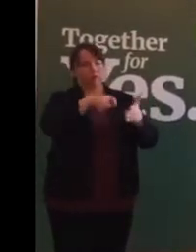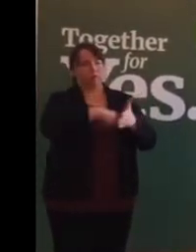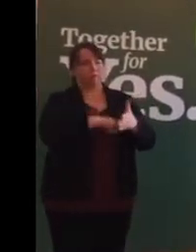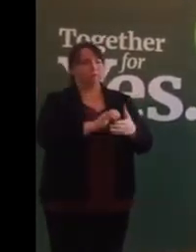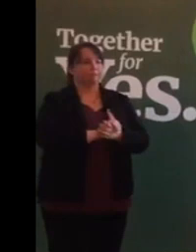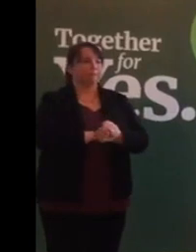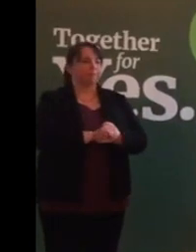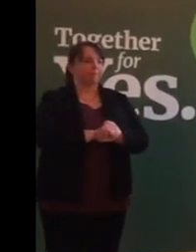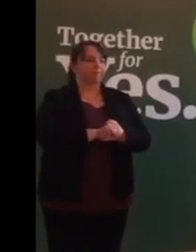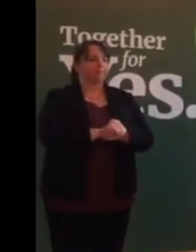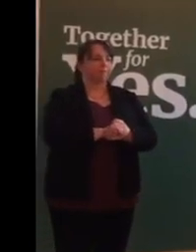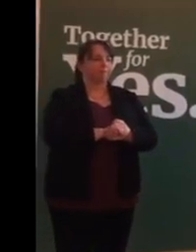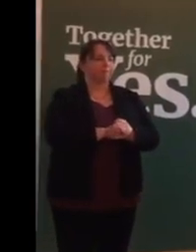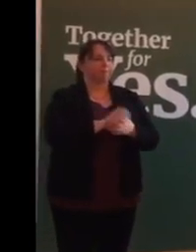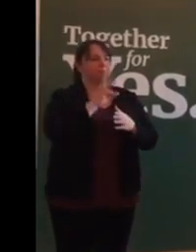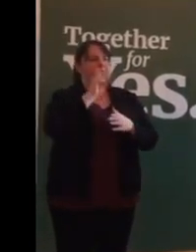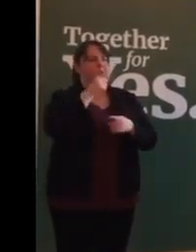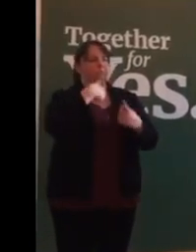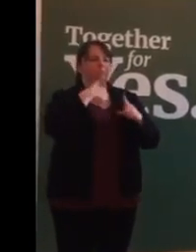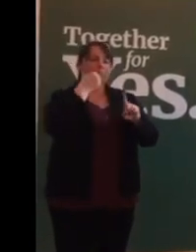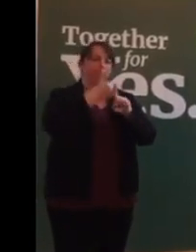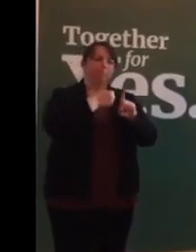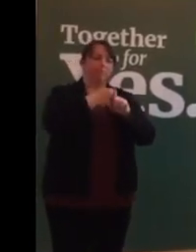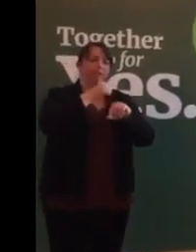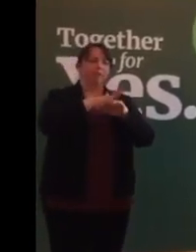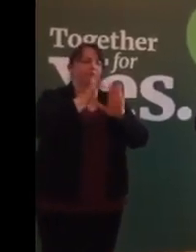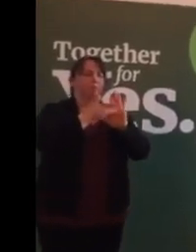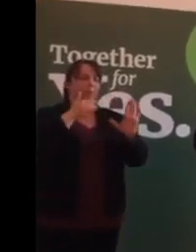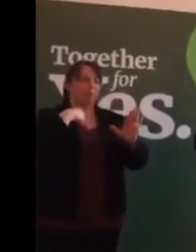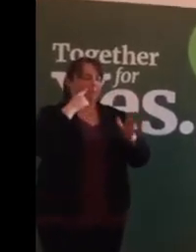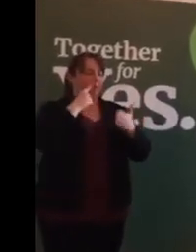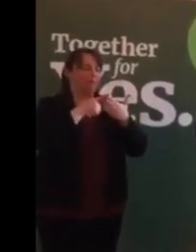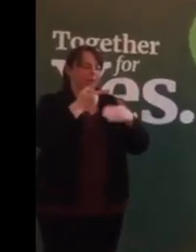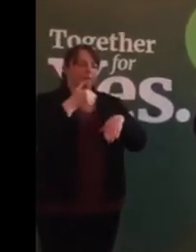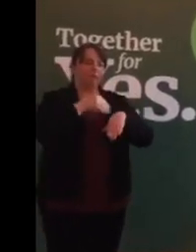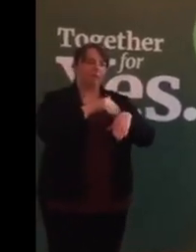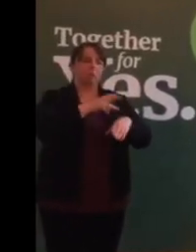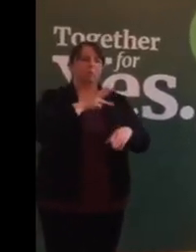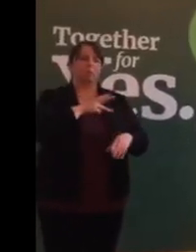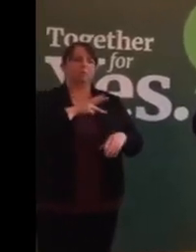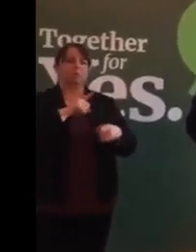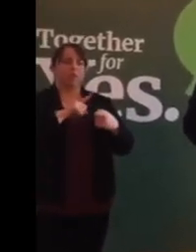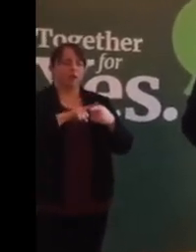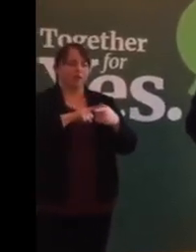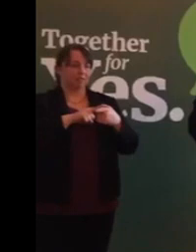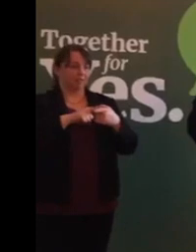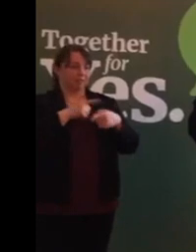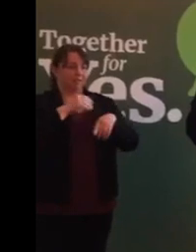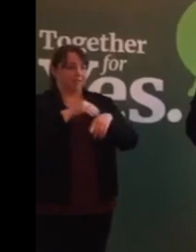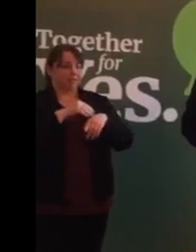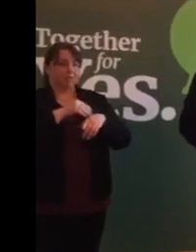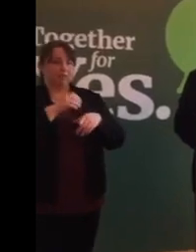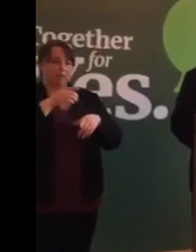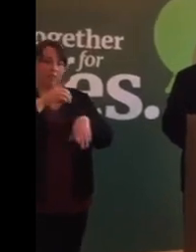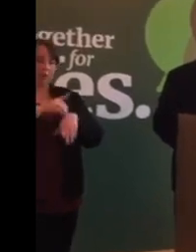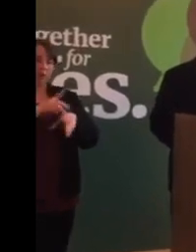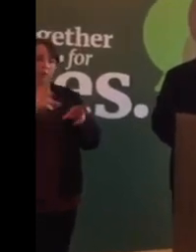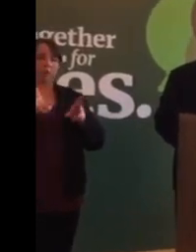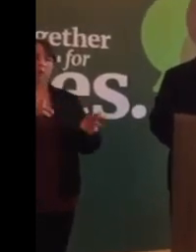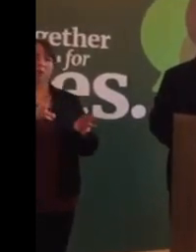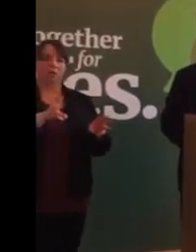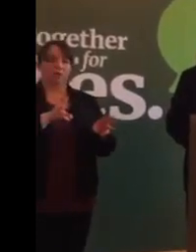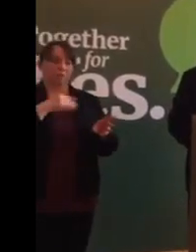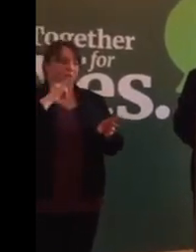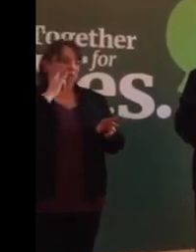So why are we advocating for repeal? We believe that it harms women and adversely impacts the practice of obstetrics. heard clearly from